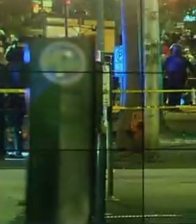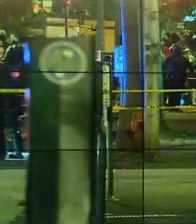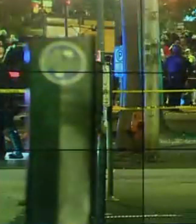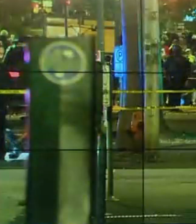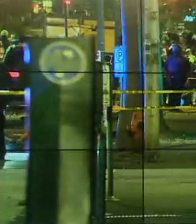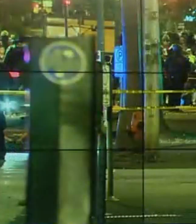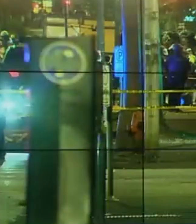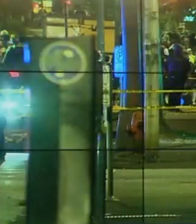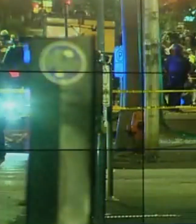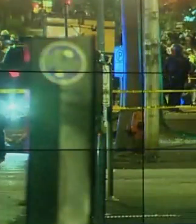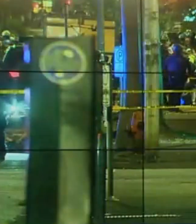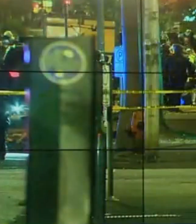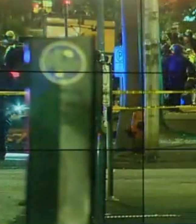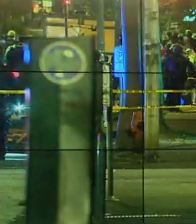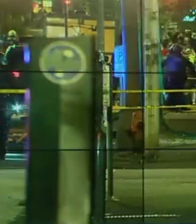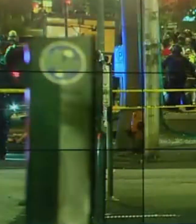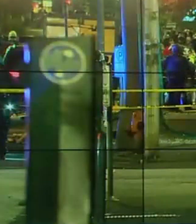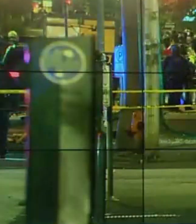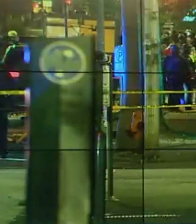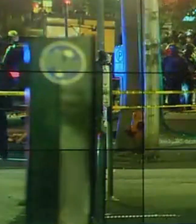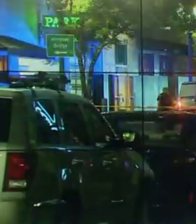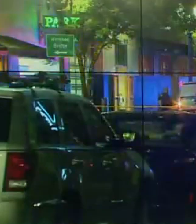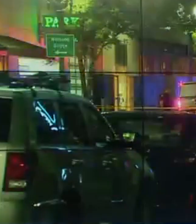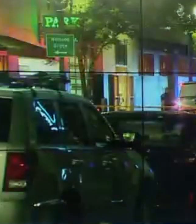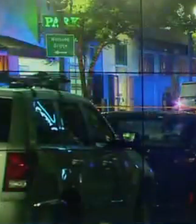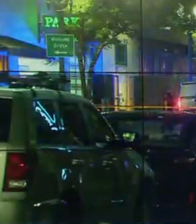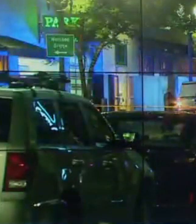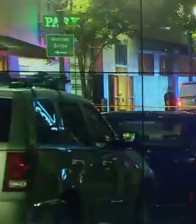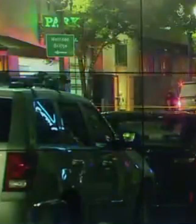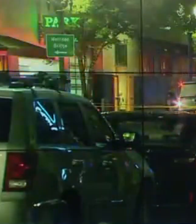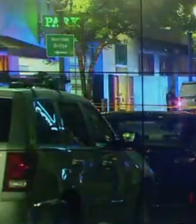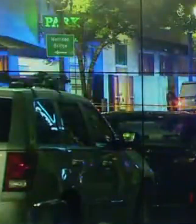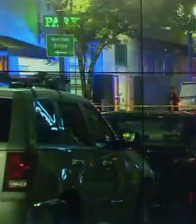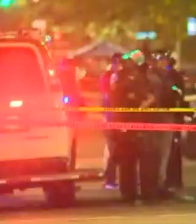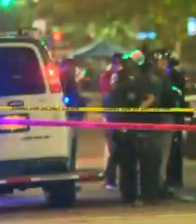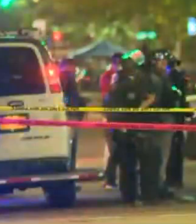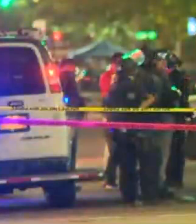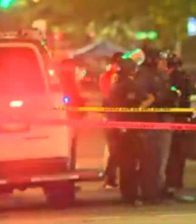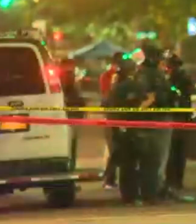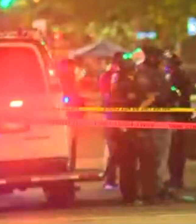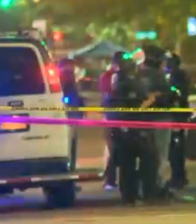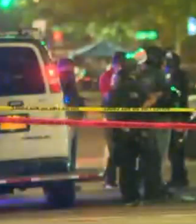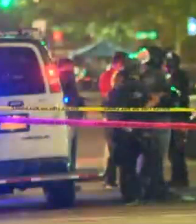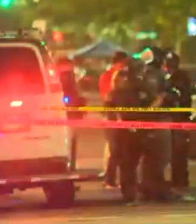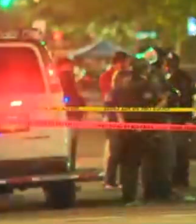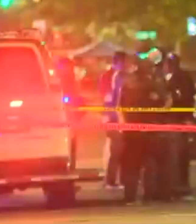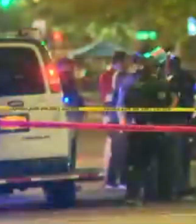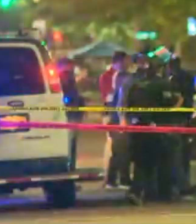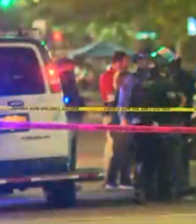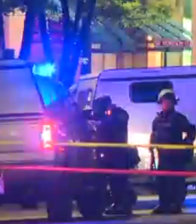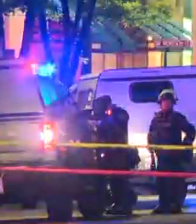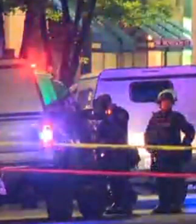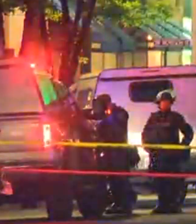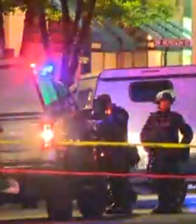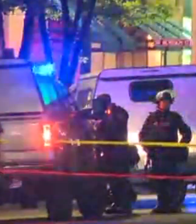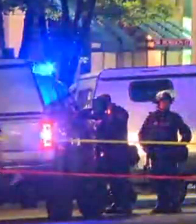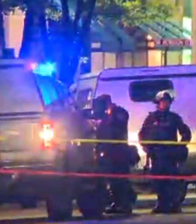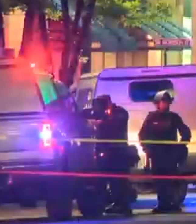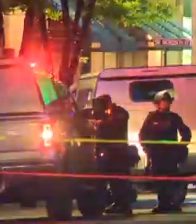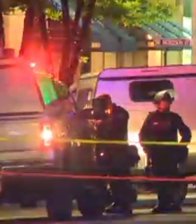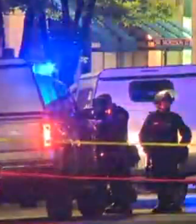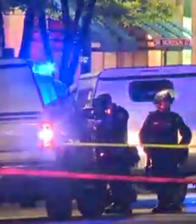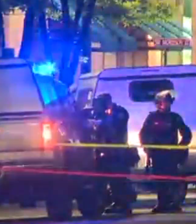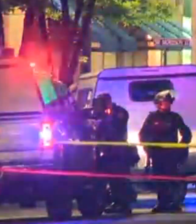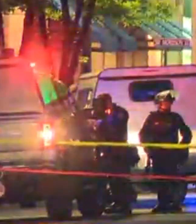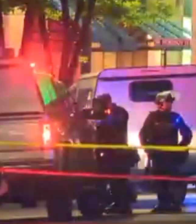-high tensions between the right and the left, and it played out in our city. Two shots rang out at the corner of Southwest 3rd